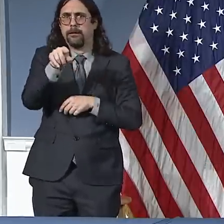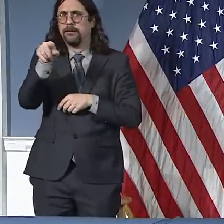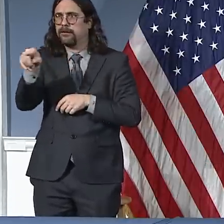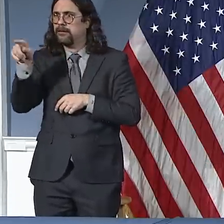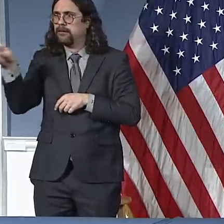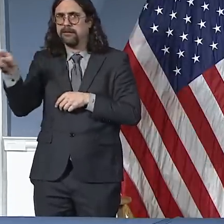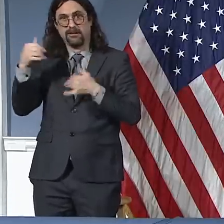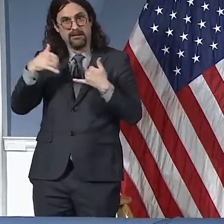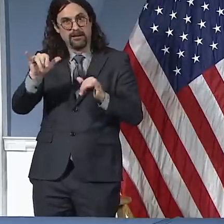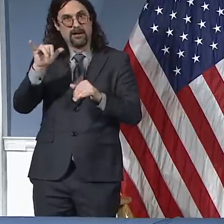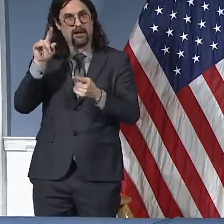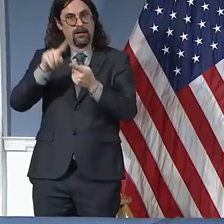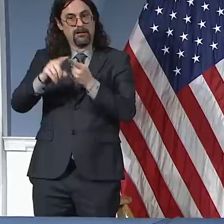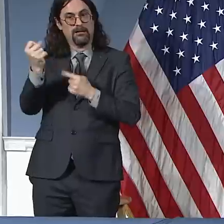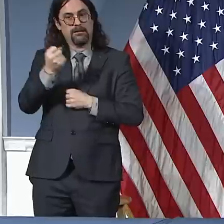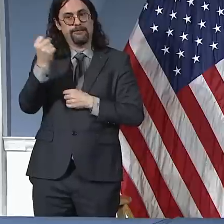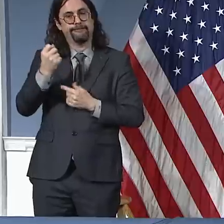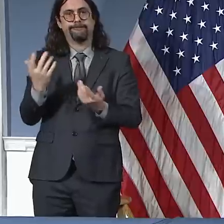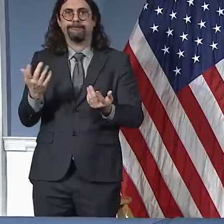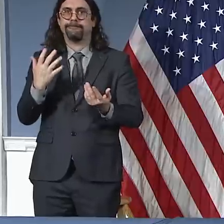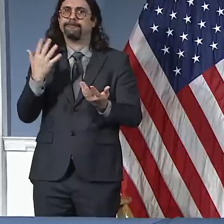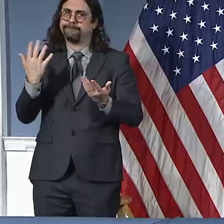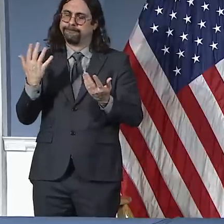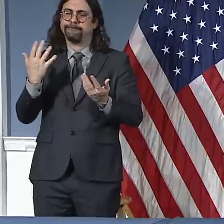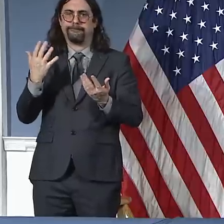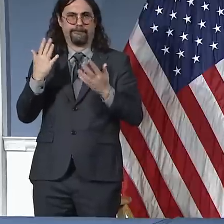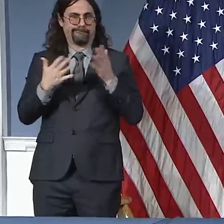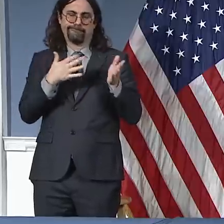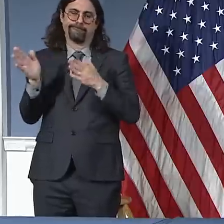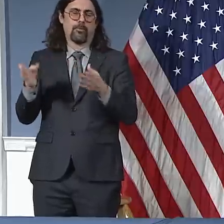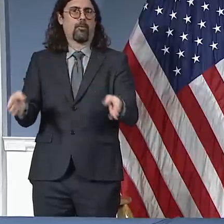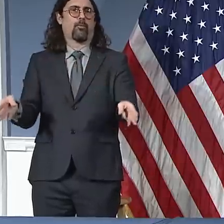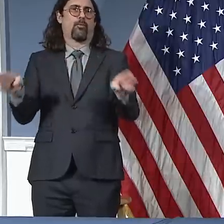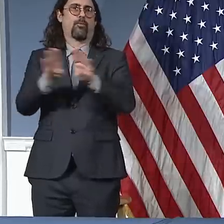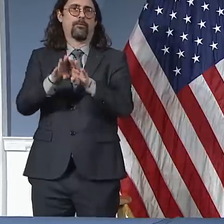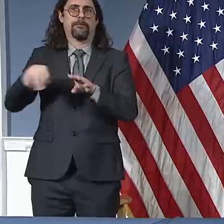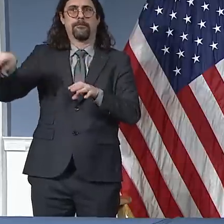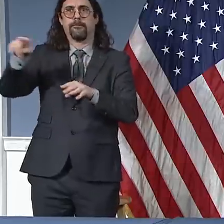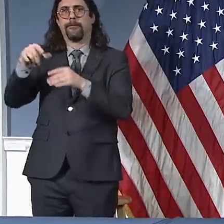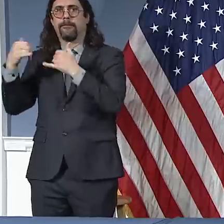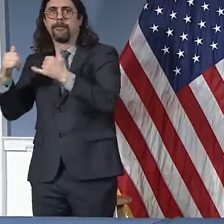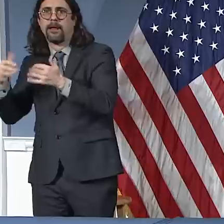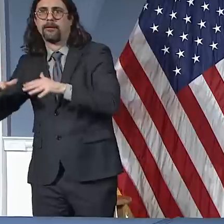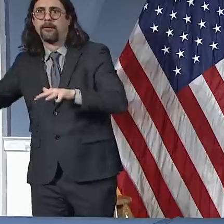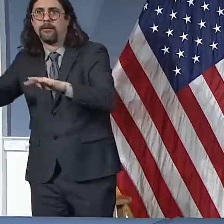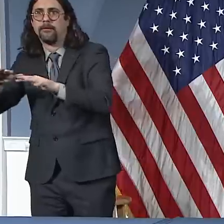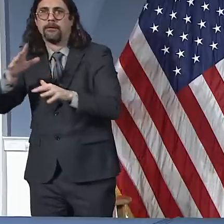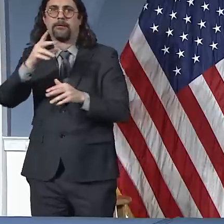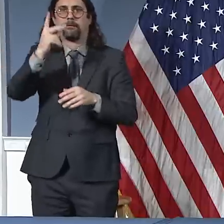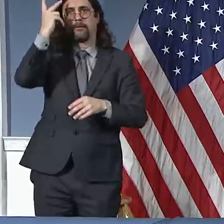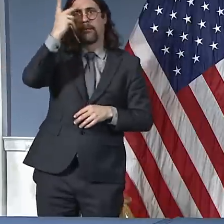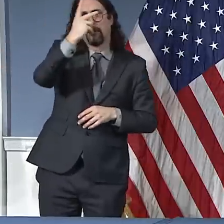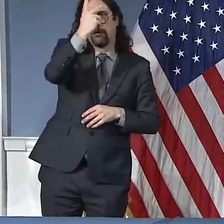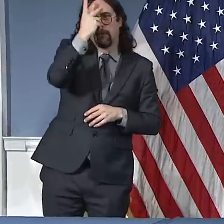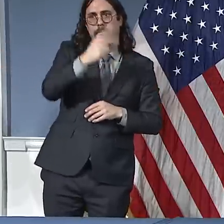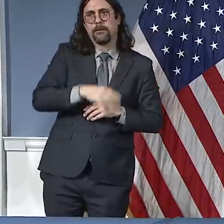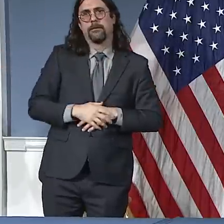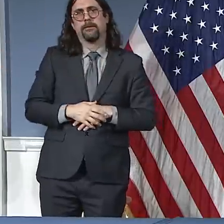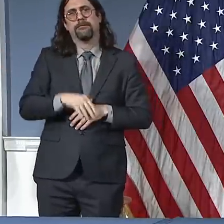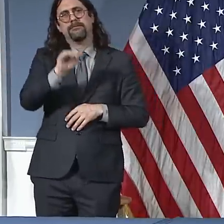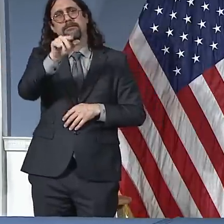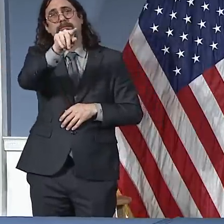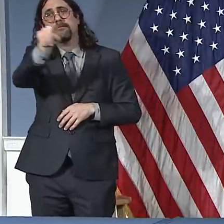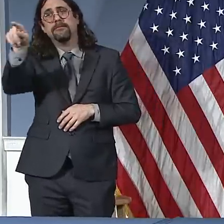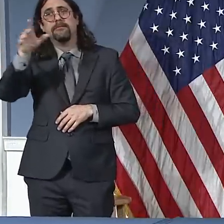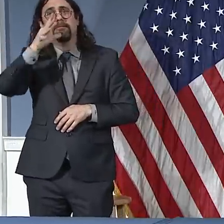out there, to all the parents with kids, and again I've made very clear if you're living under the same roof, social distancing is different for